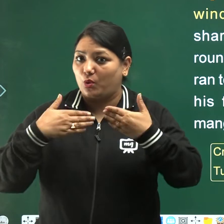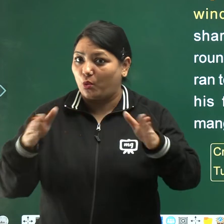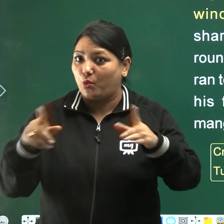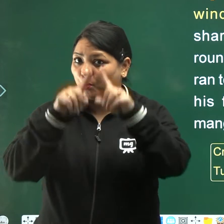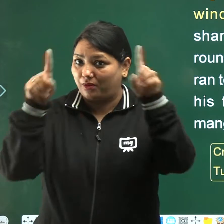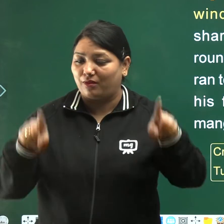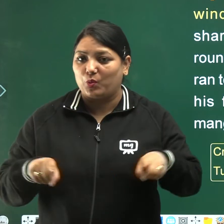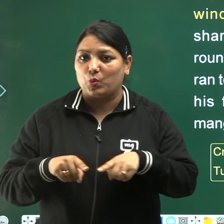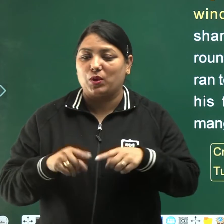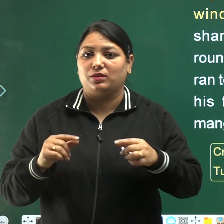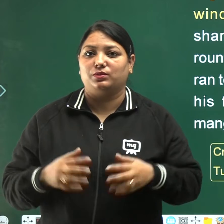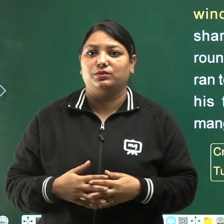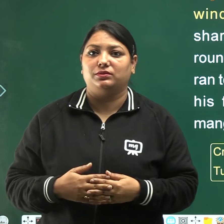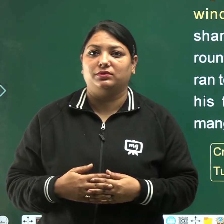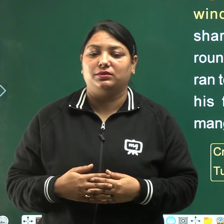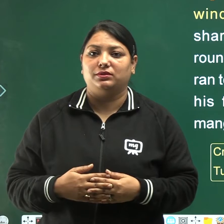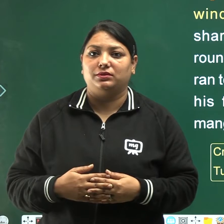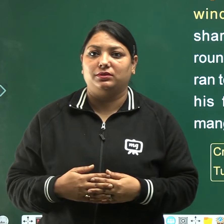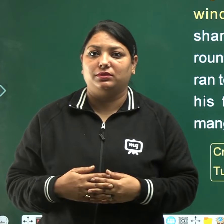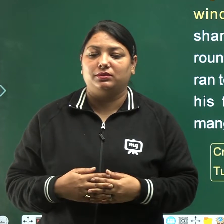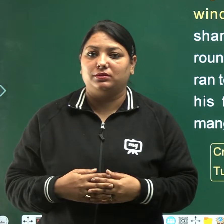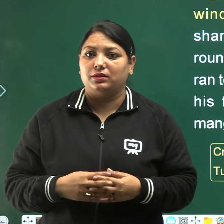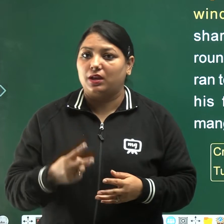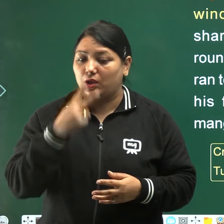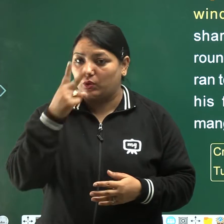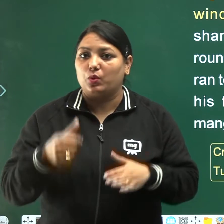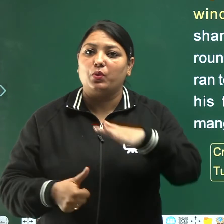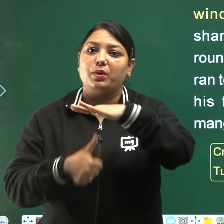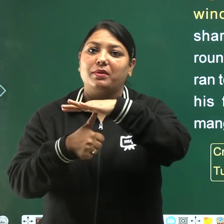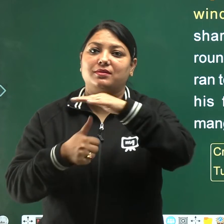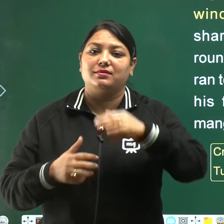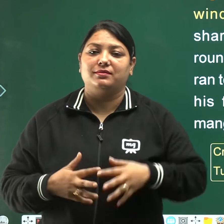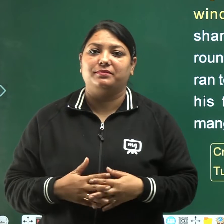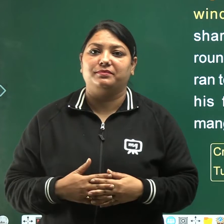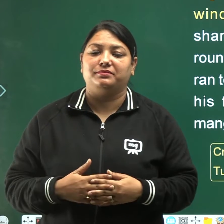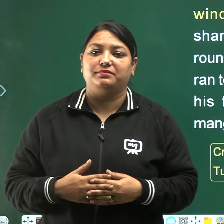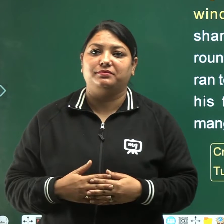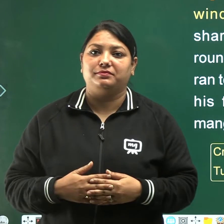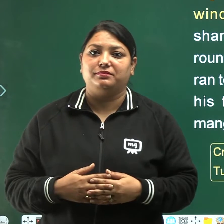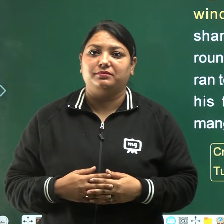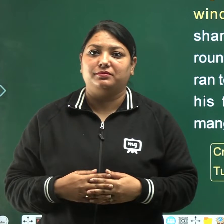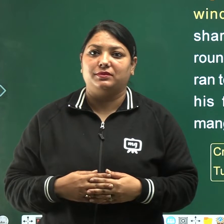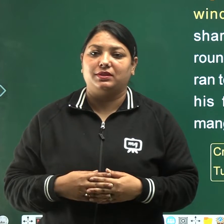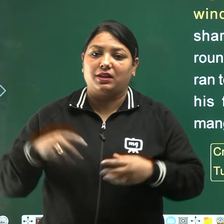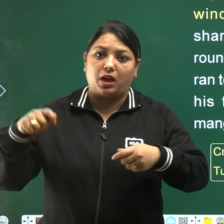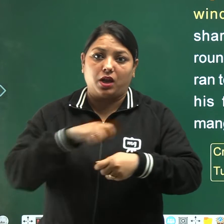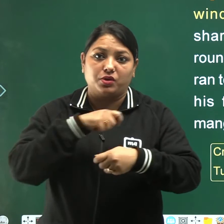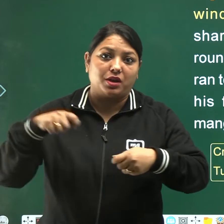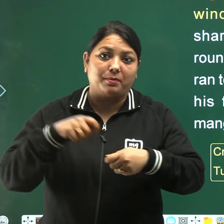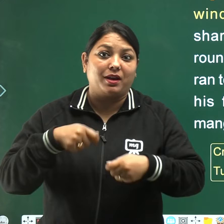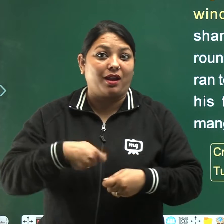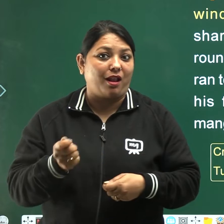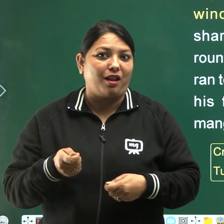and saw the master sharpening a knife.